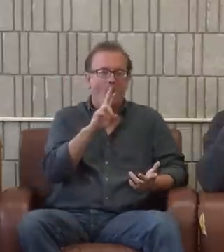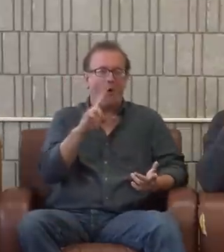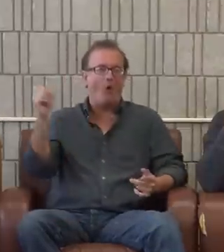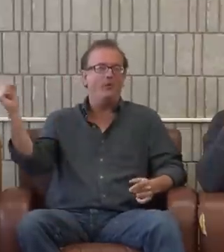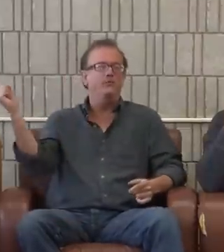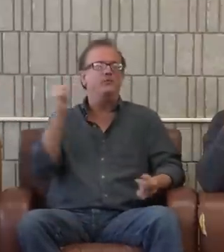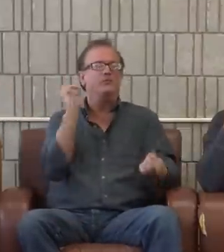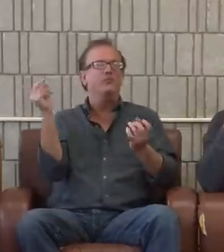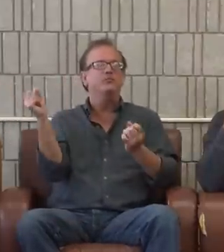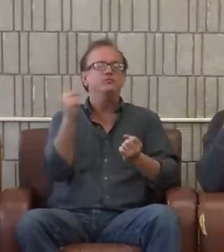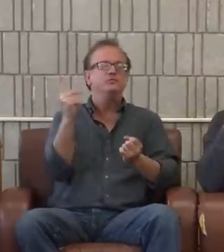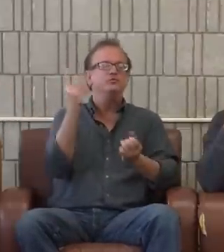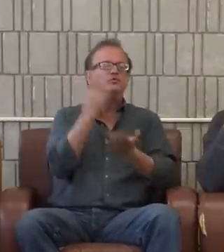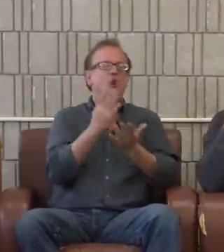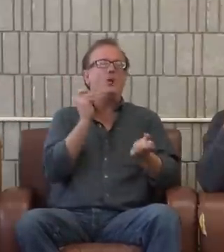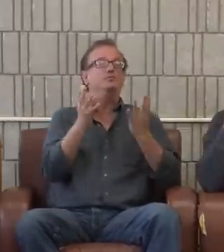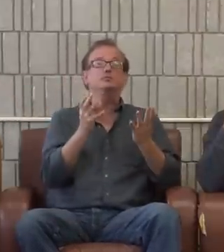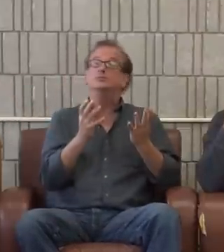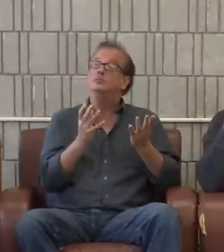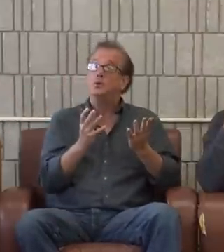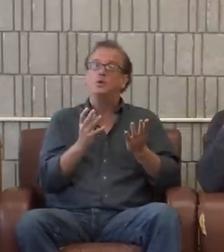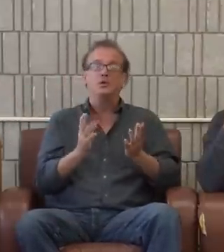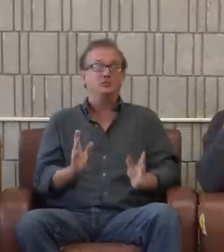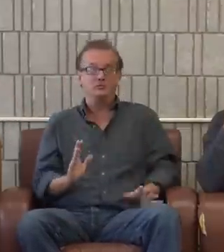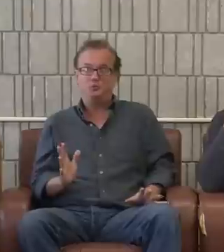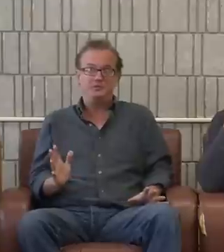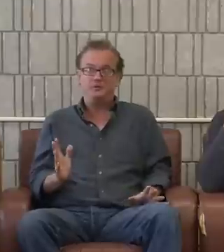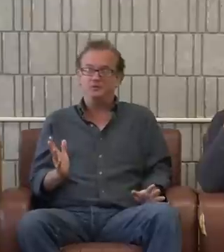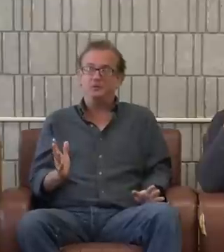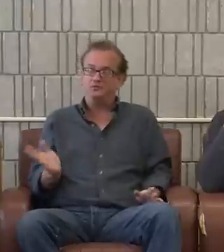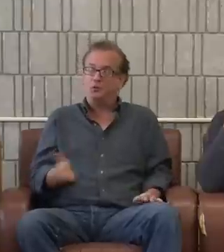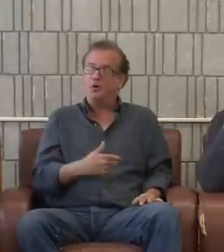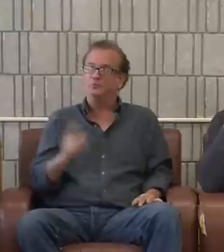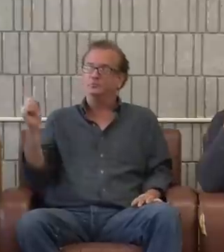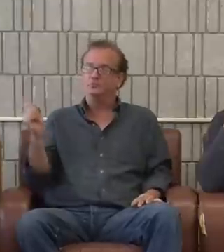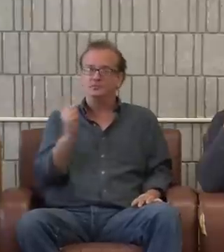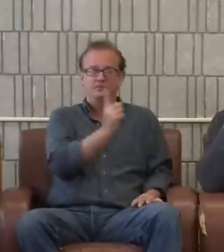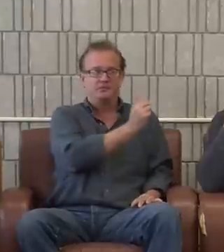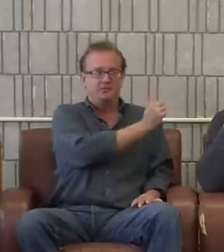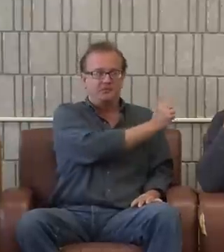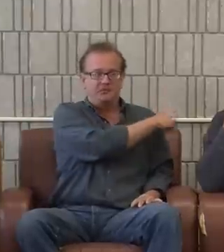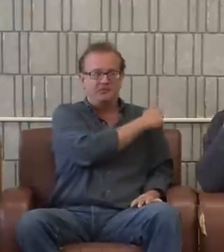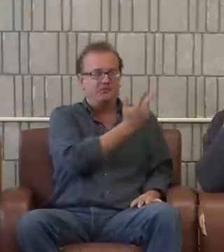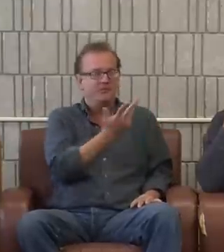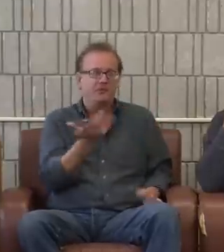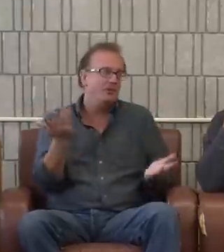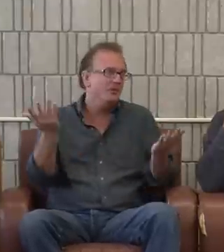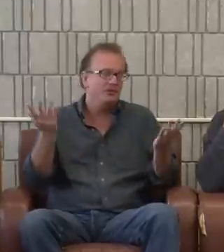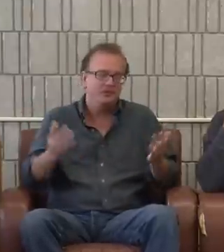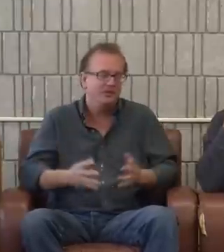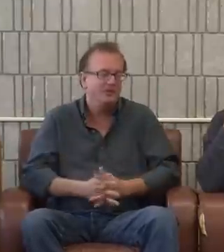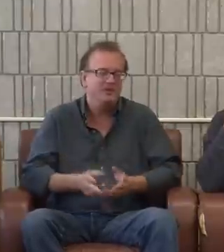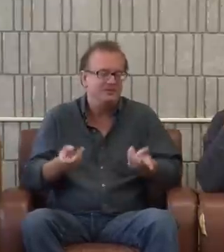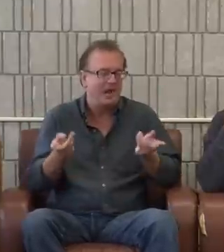Or they'll stop in the middle. And it's like, oh, what's going on? Oh, I don't know what to do. It's like, go on by. Just walk right by.